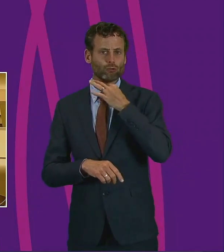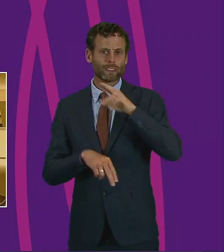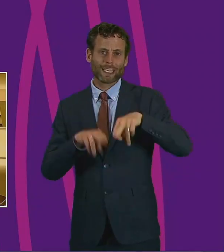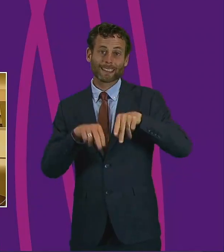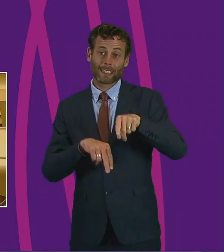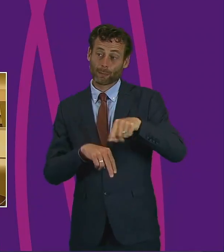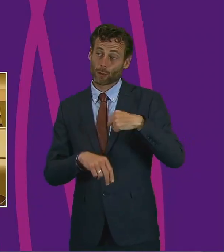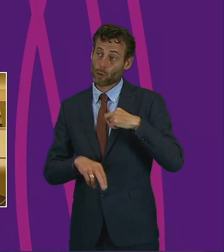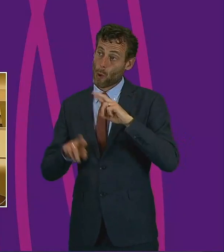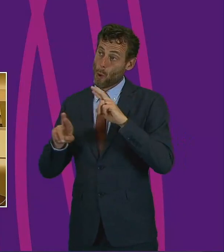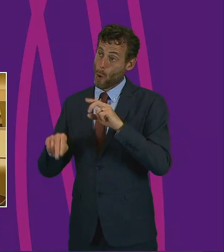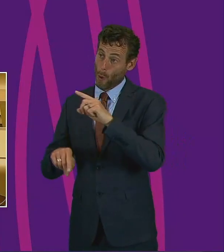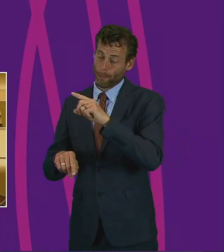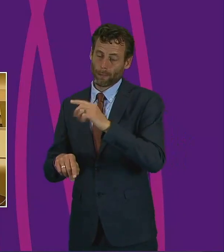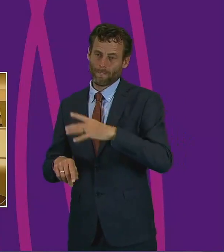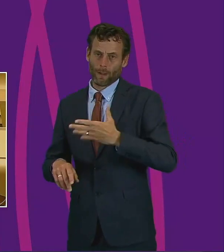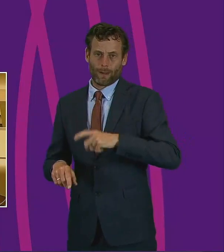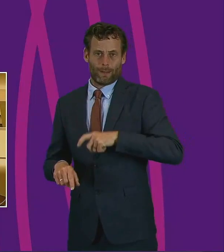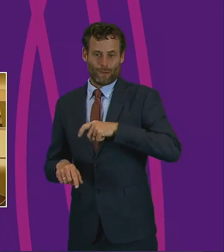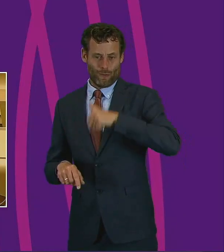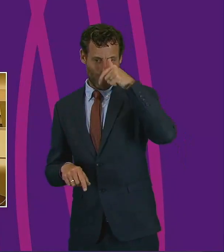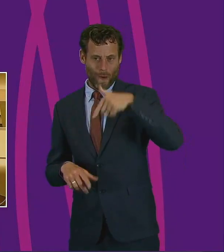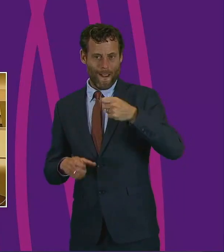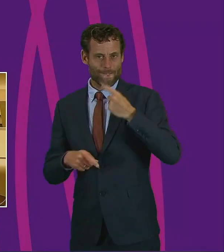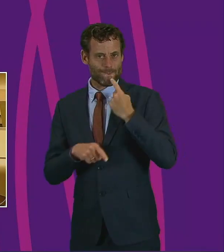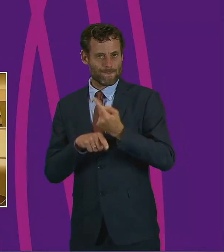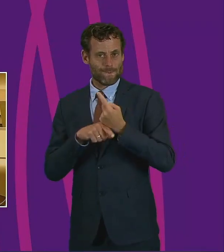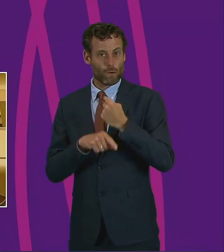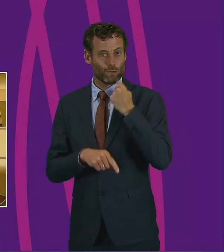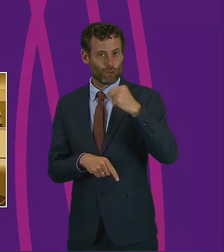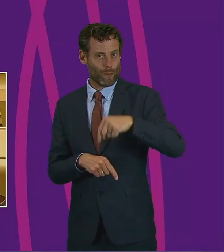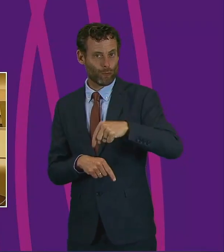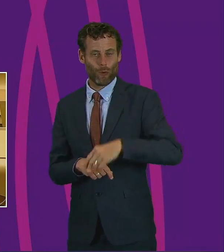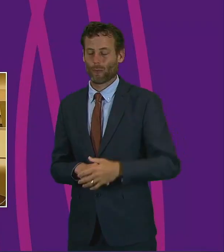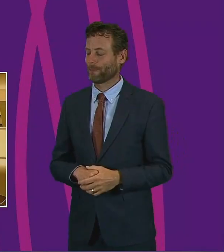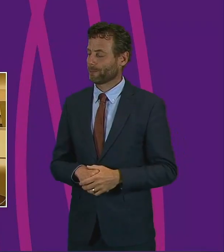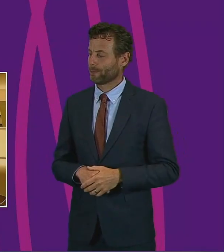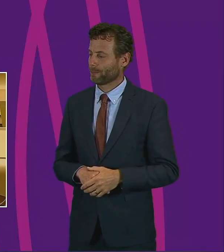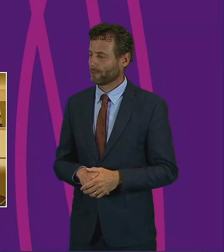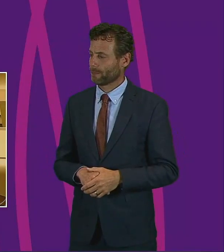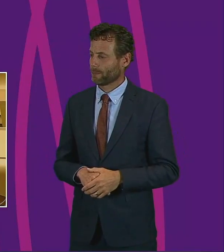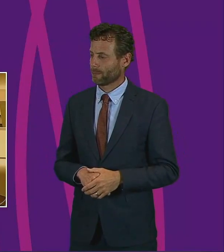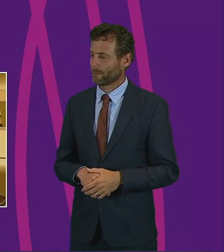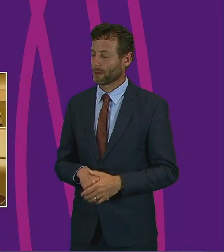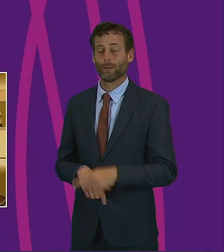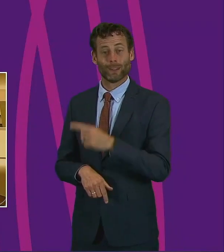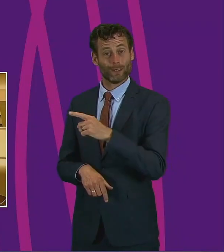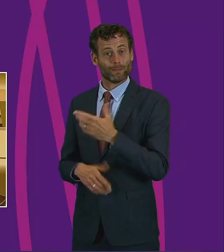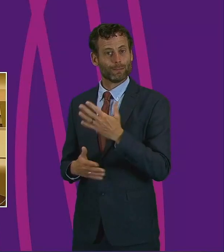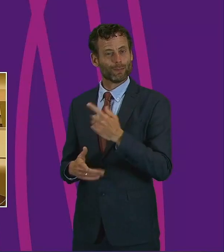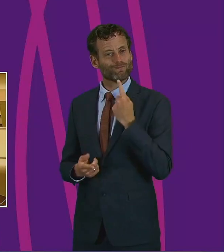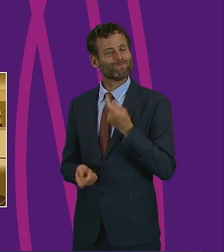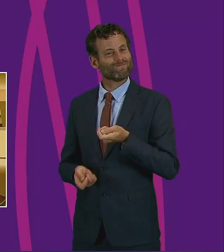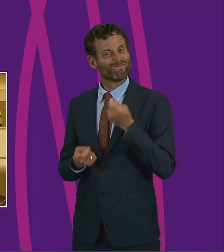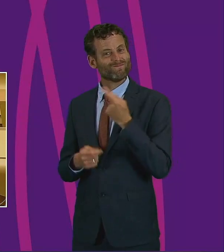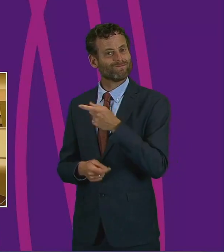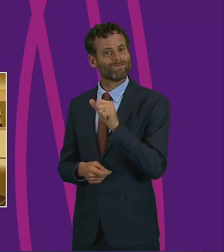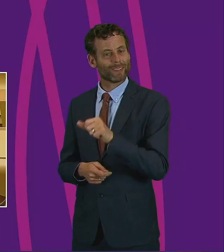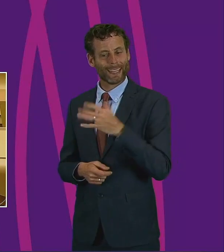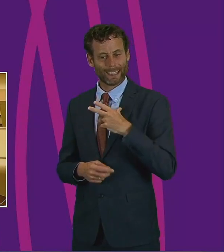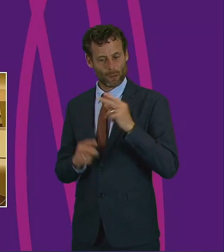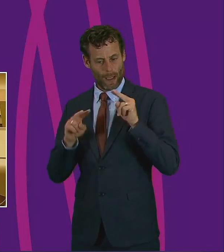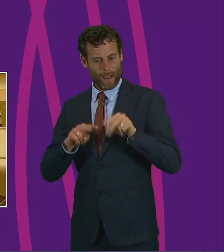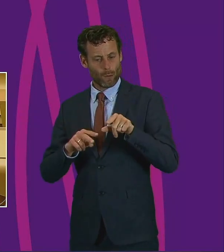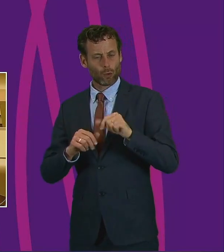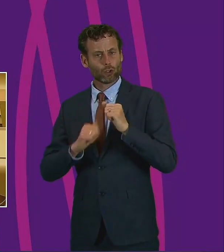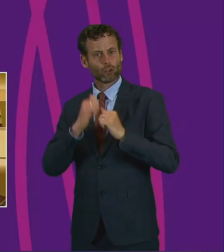that that's actually been looked at tomorrow as well. But Anisarwa rightly pointed out that we also need to look at the structural